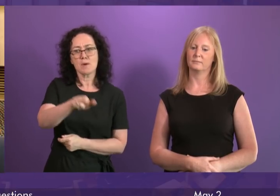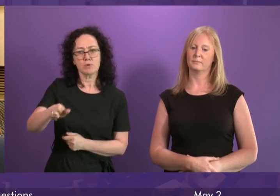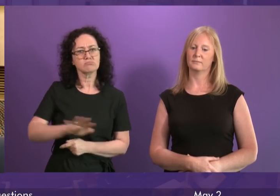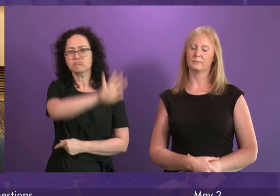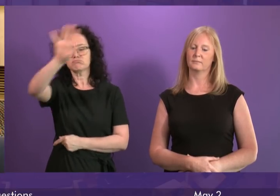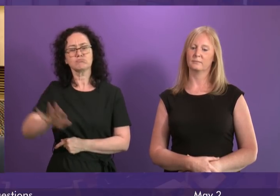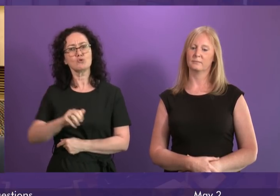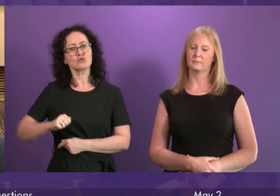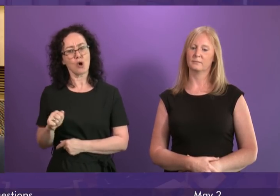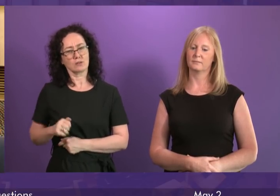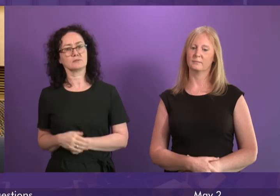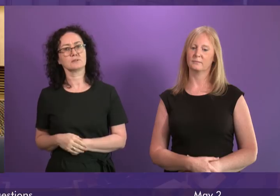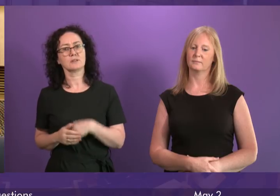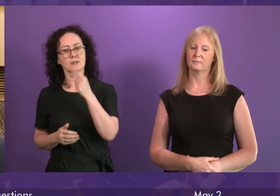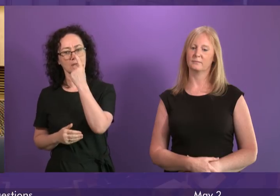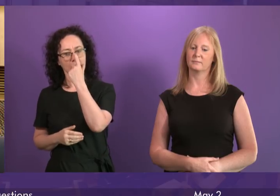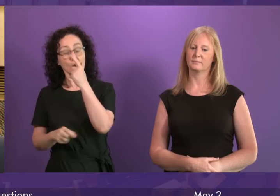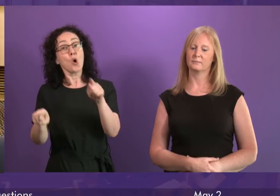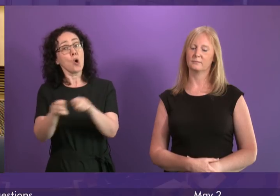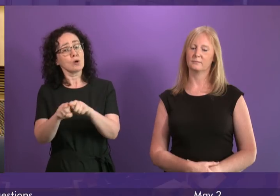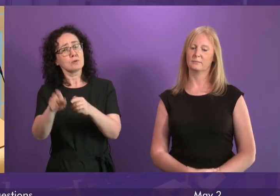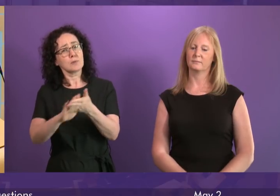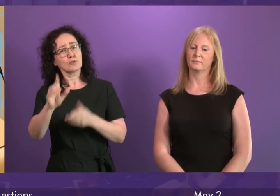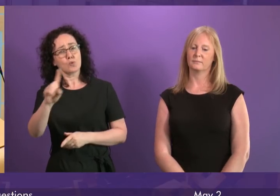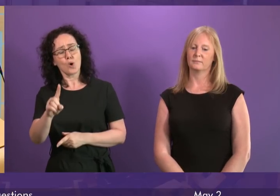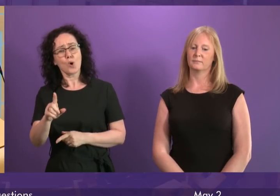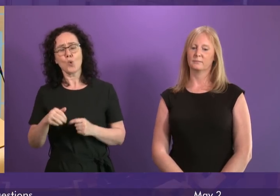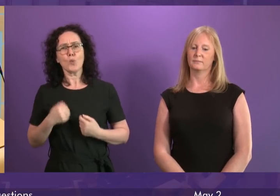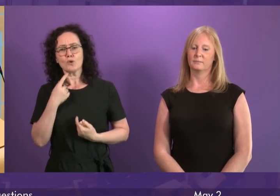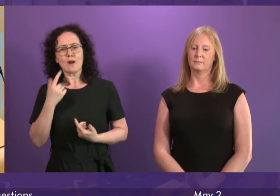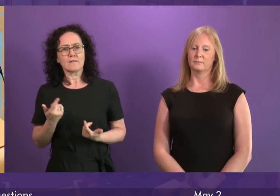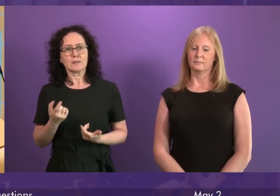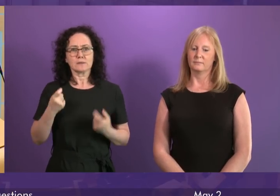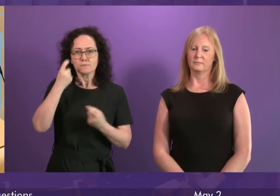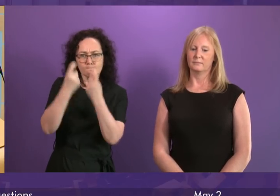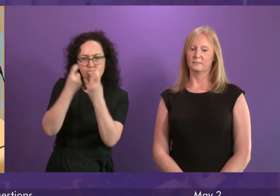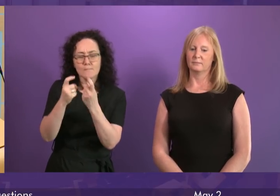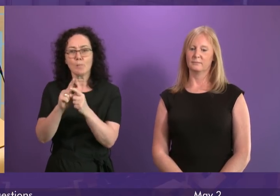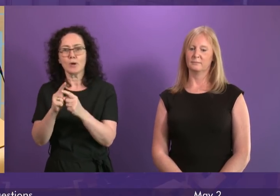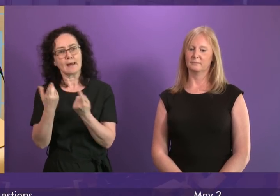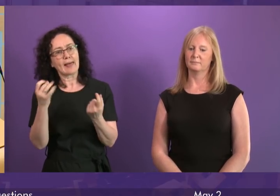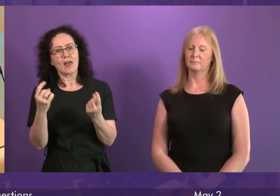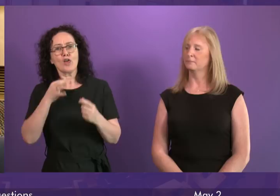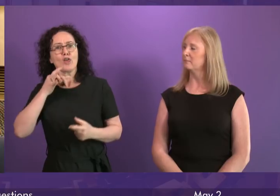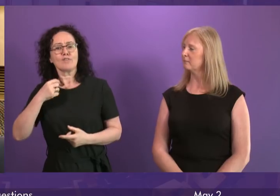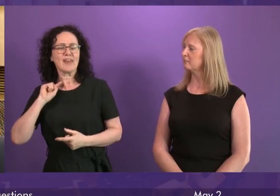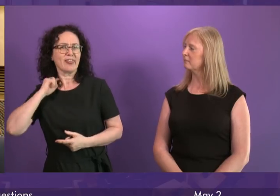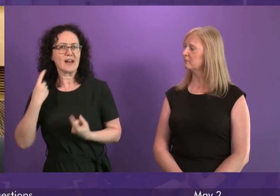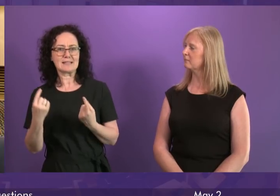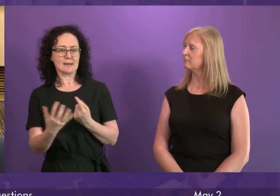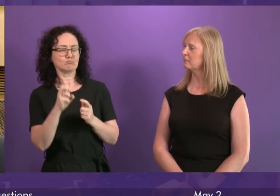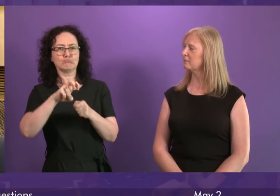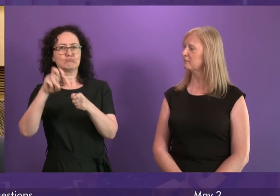that we don't have to face the prospect of decisions like Brexit being imposed on us by Westminster. That's why we see support for independence